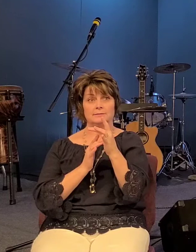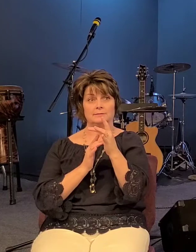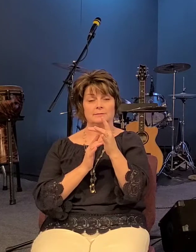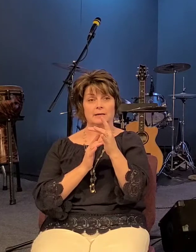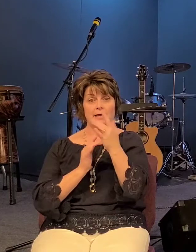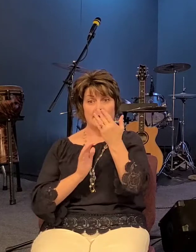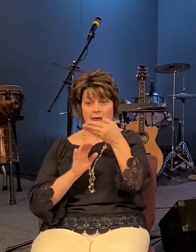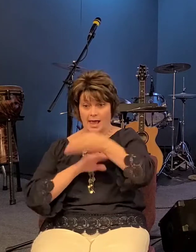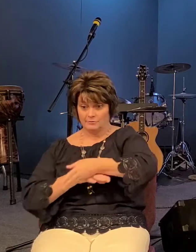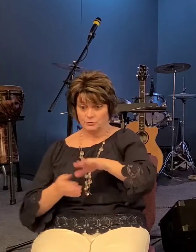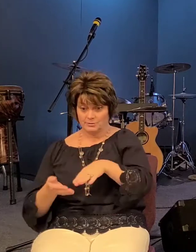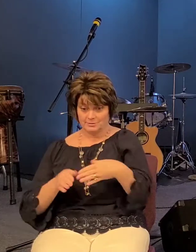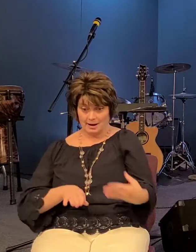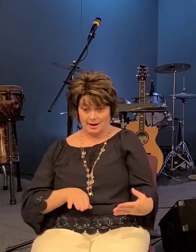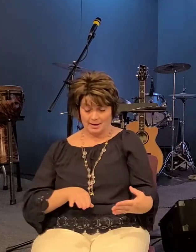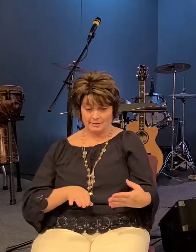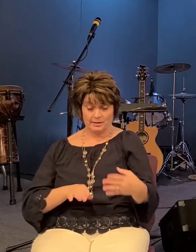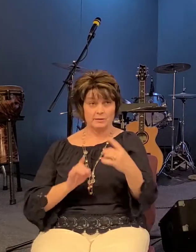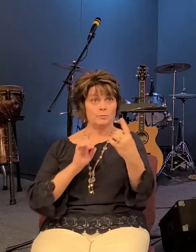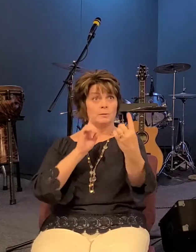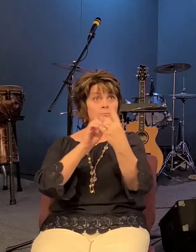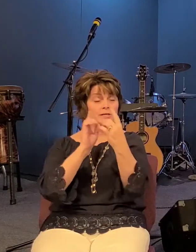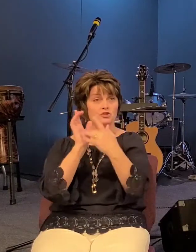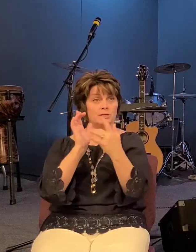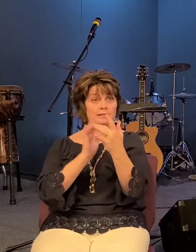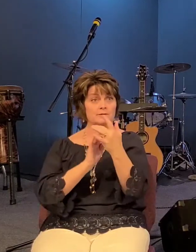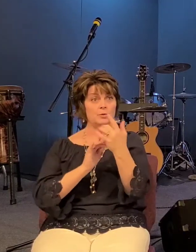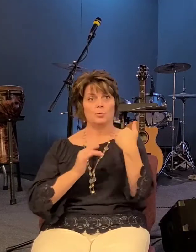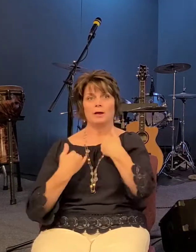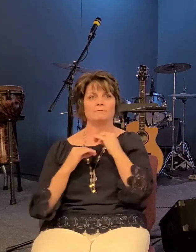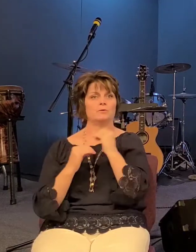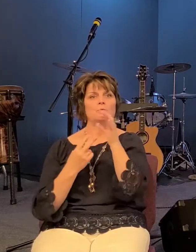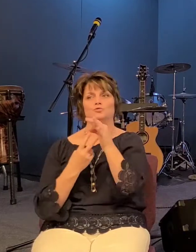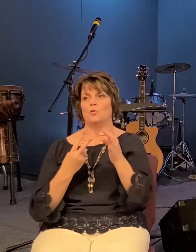the fact that he is lord and that he's god